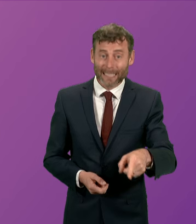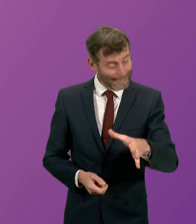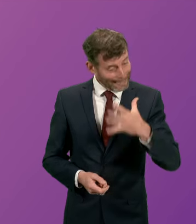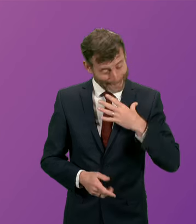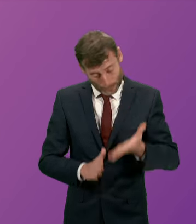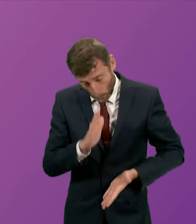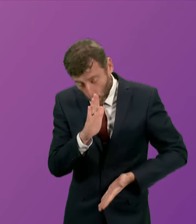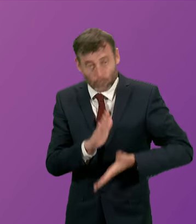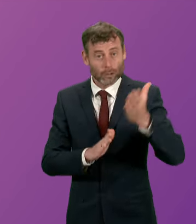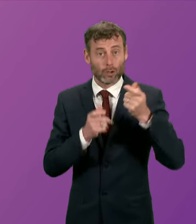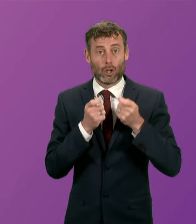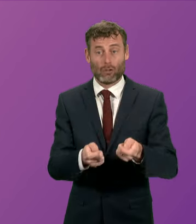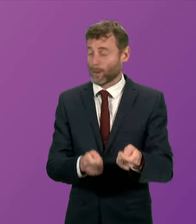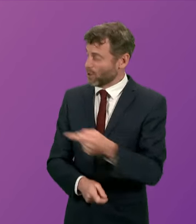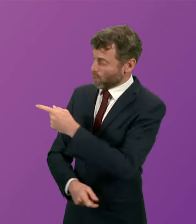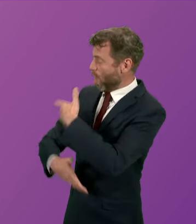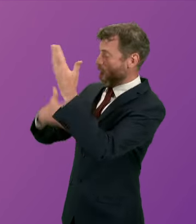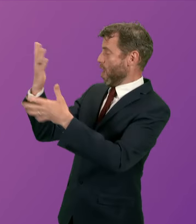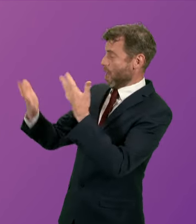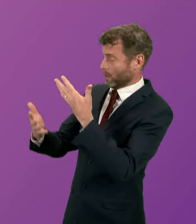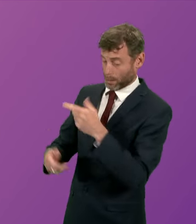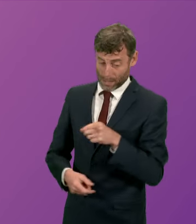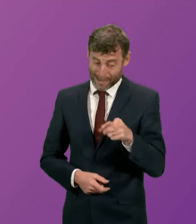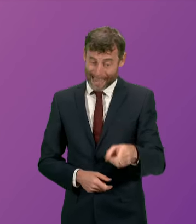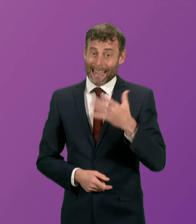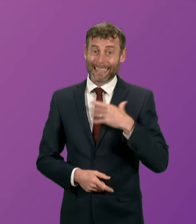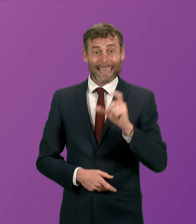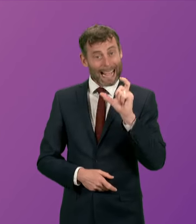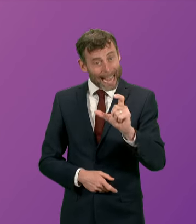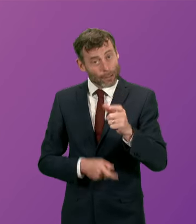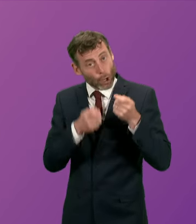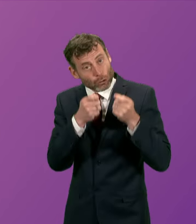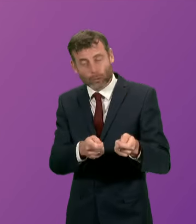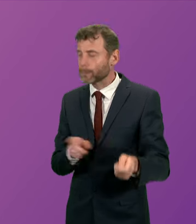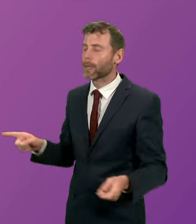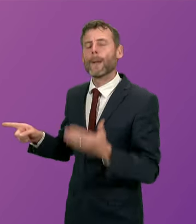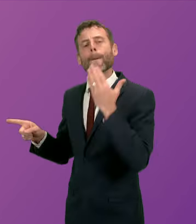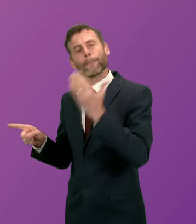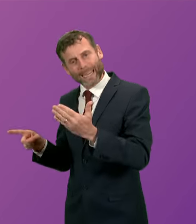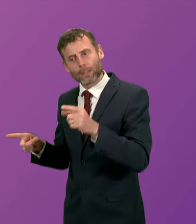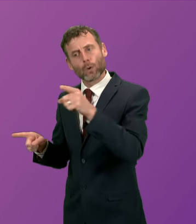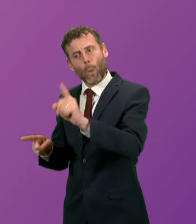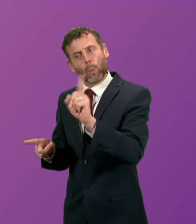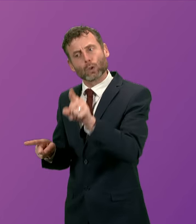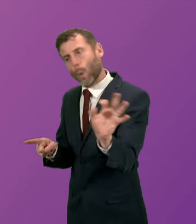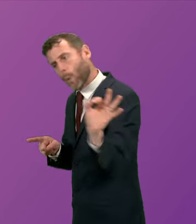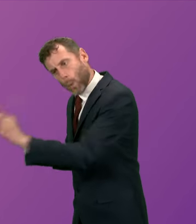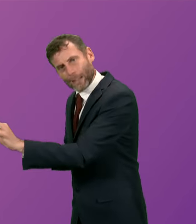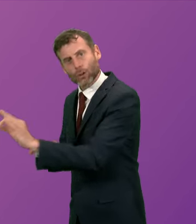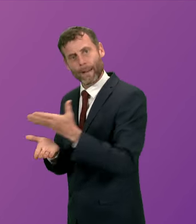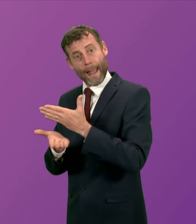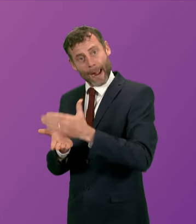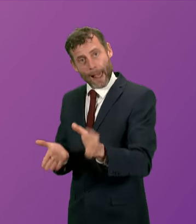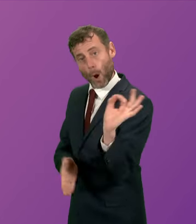patients having to pay private, is that the height of the SNP ambition? Sarwar, I'd be grateful if you could please put a question to the first minister.